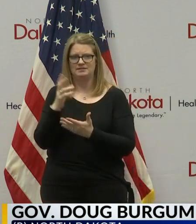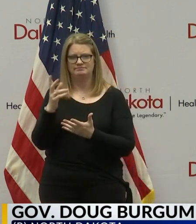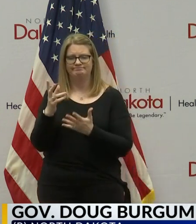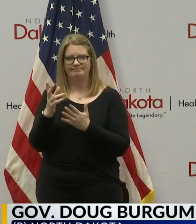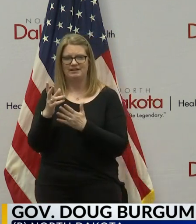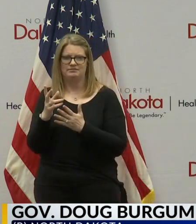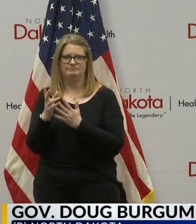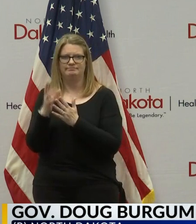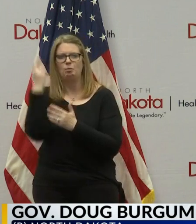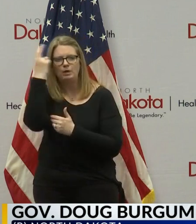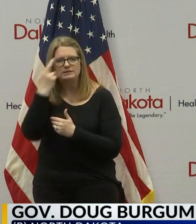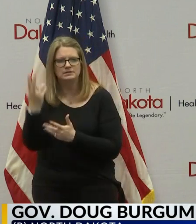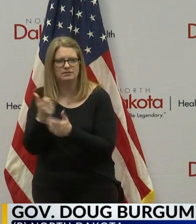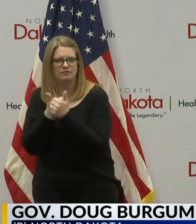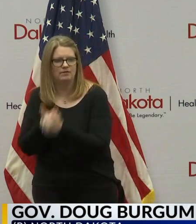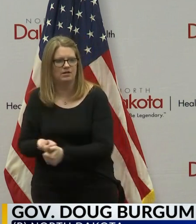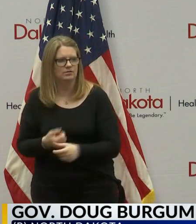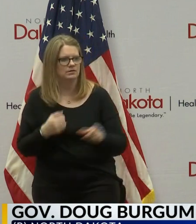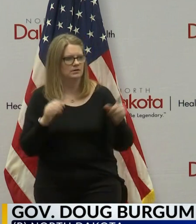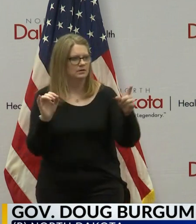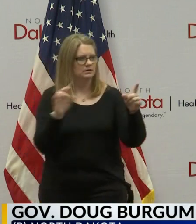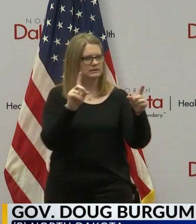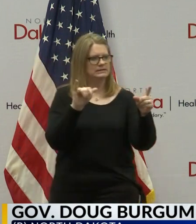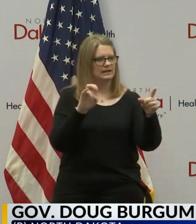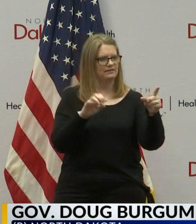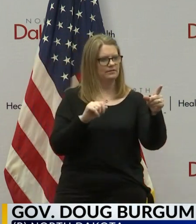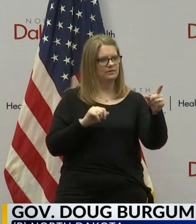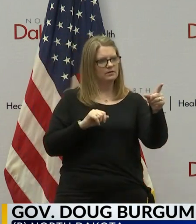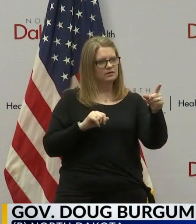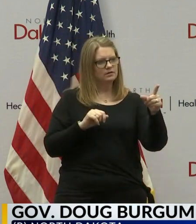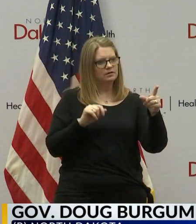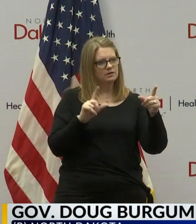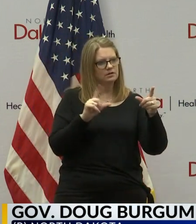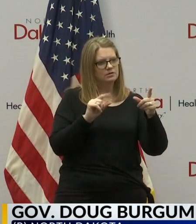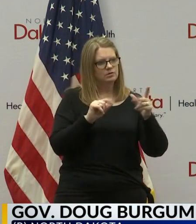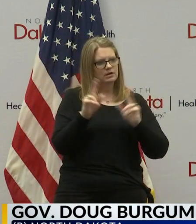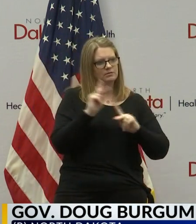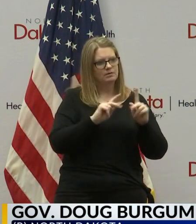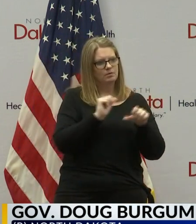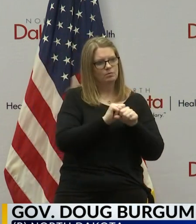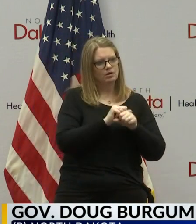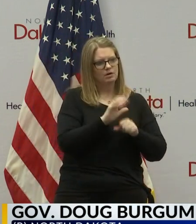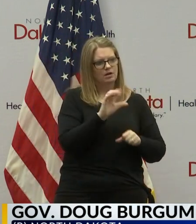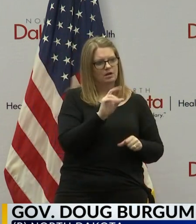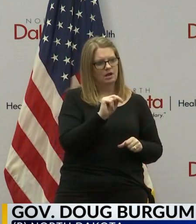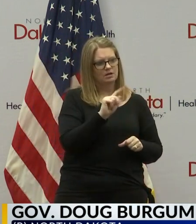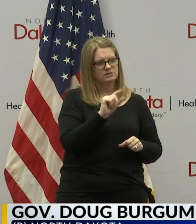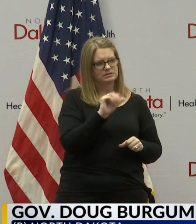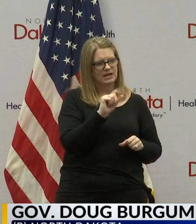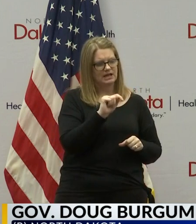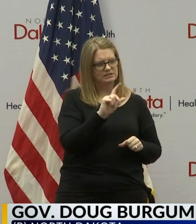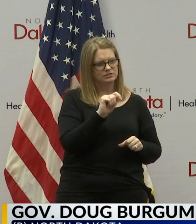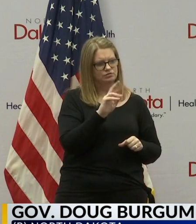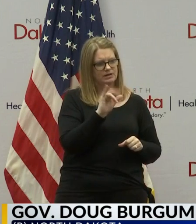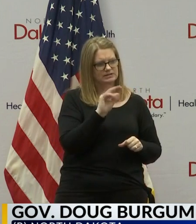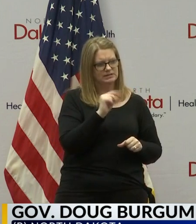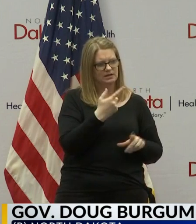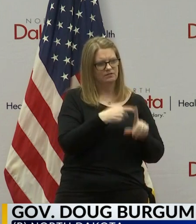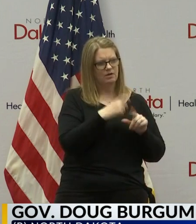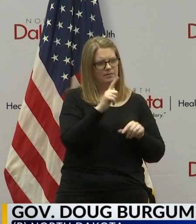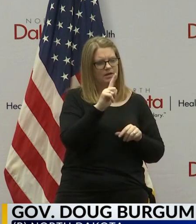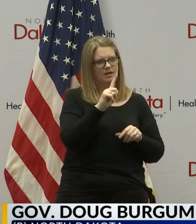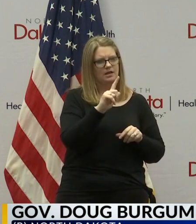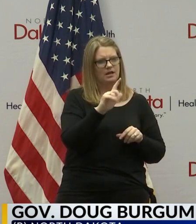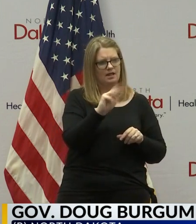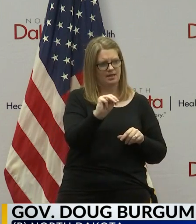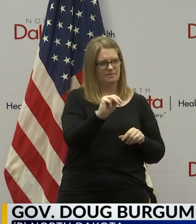Dave? Governor, think I heard you say that 20 people were working on contact tracing out of this L&M thing. Yeah, lot of the